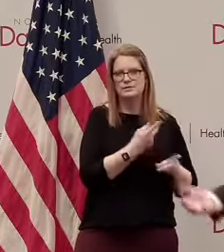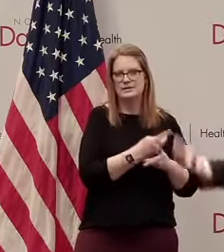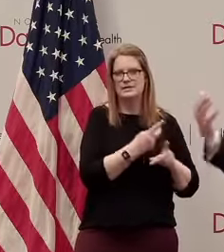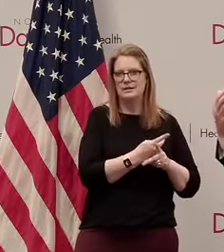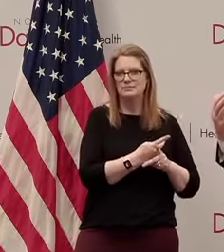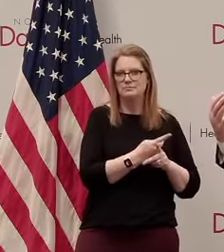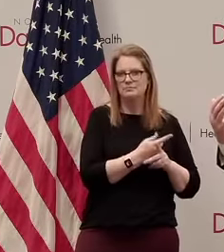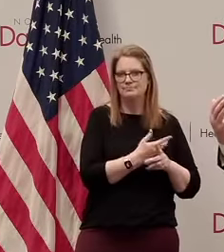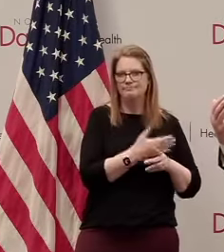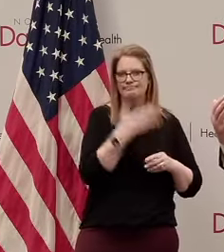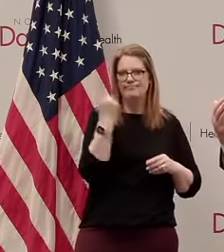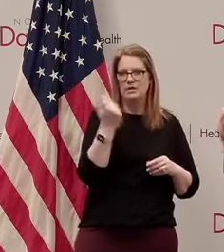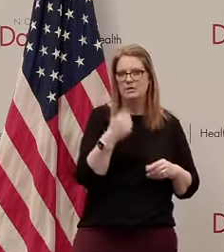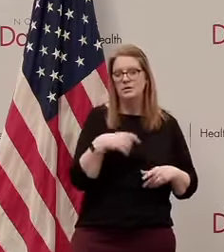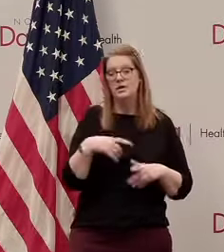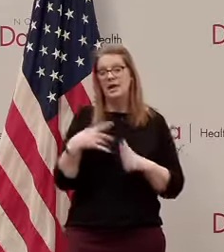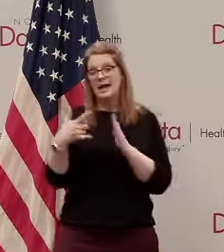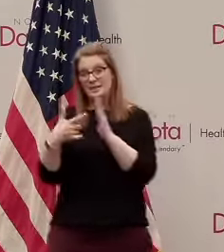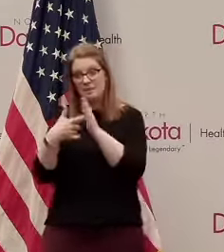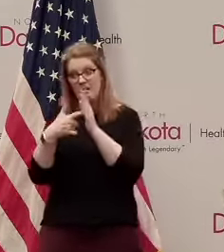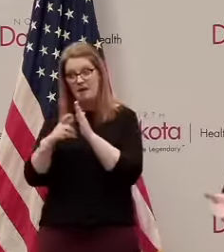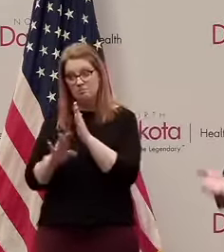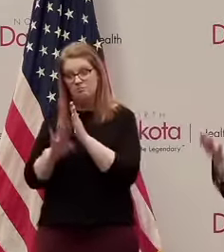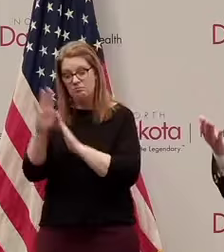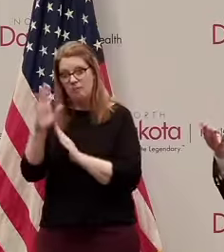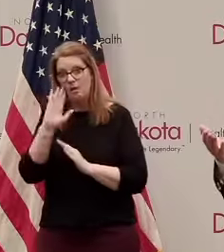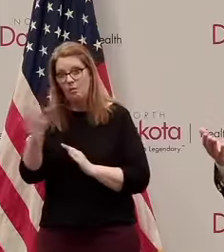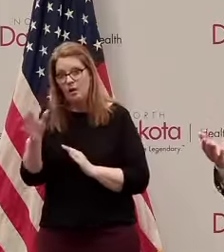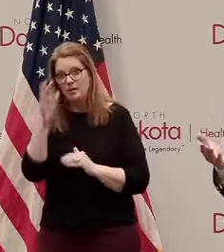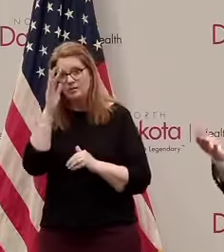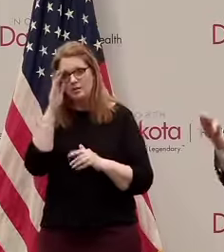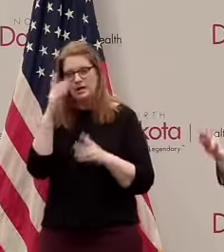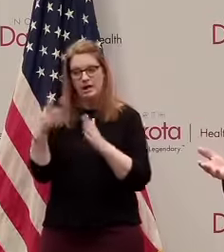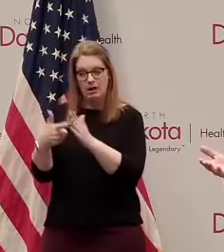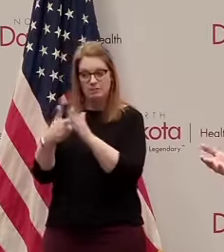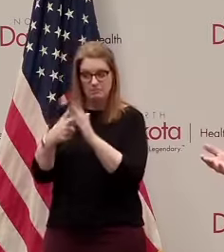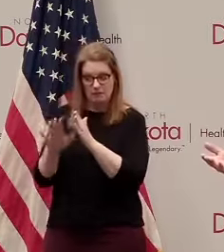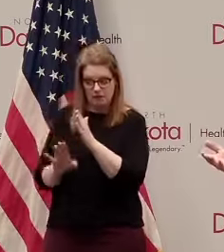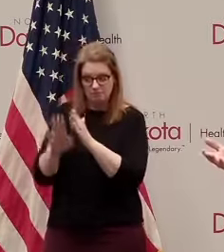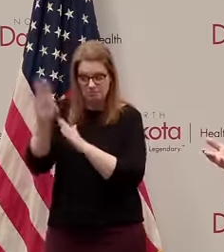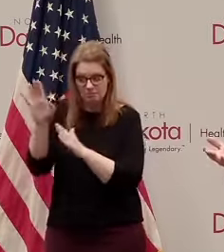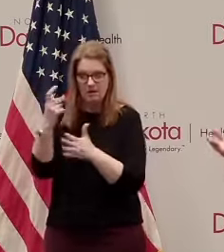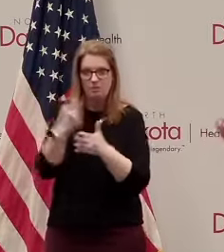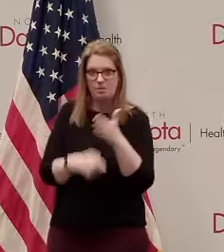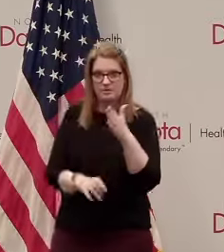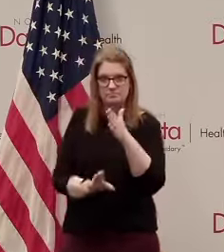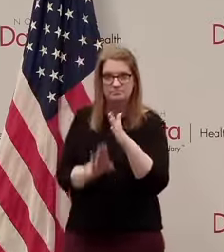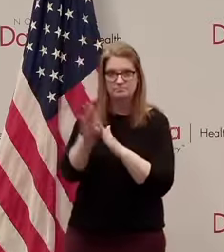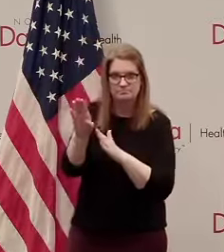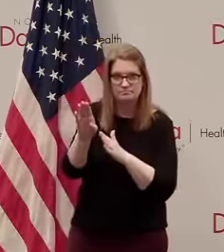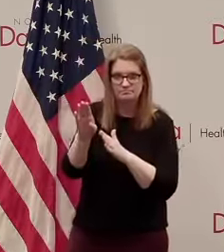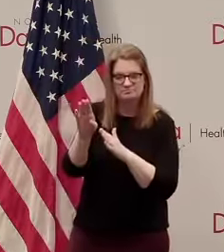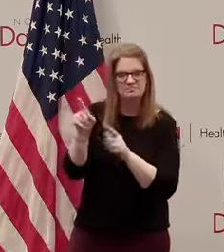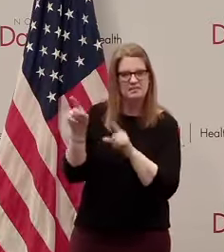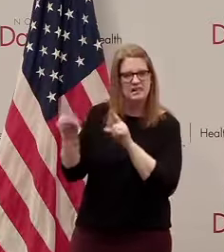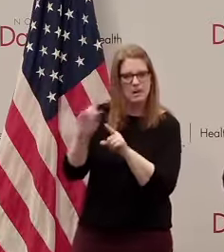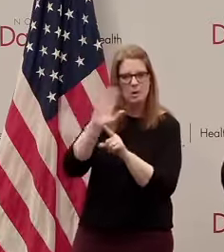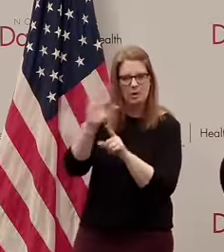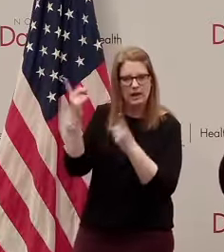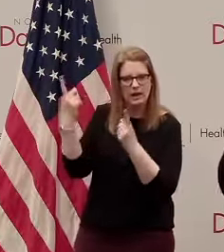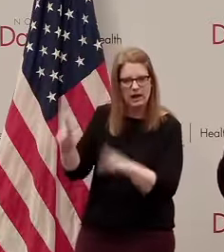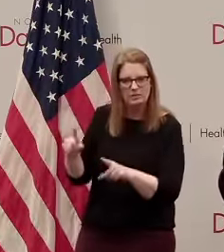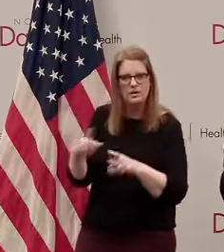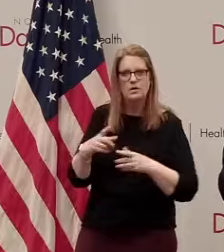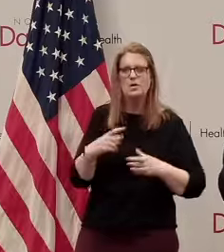demand comes back and it will and when the prices come up with that demand and it will that we still have some producers